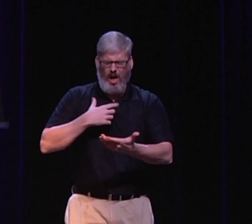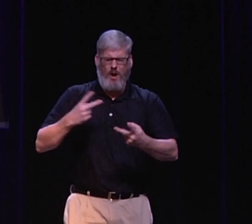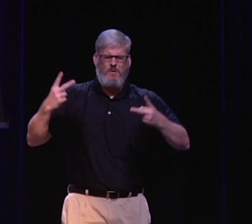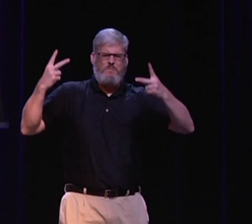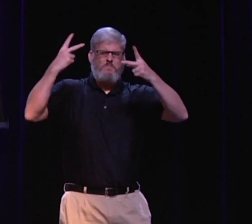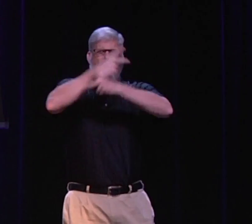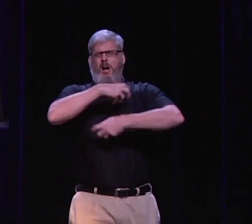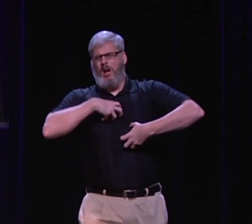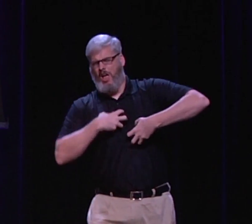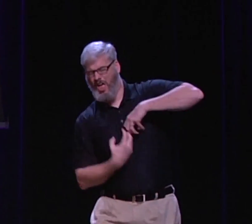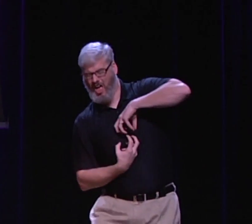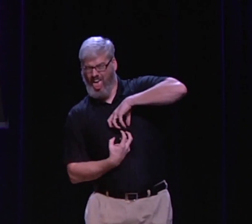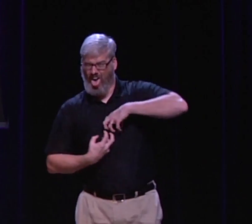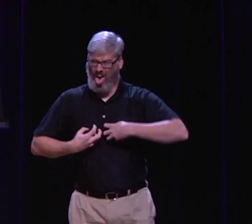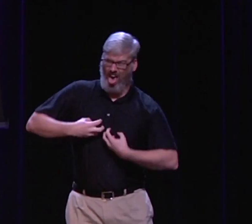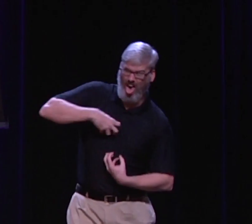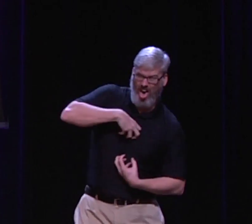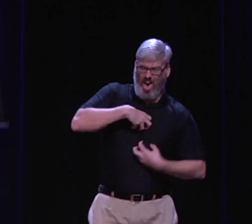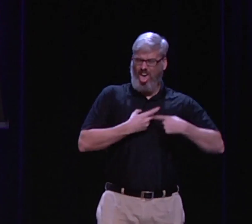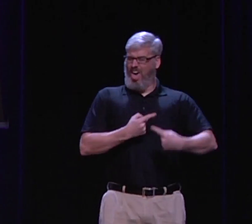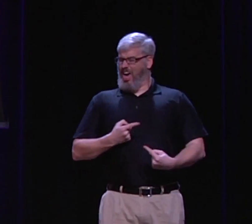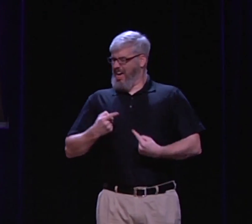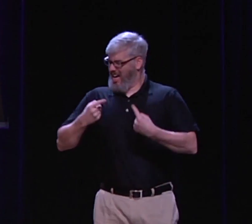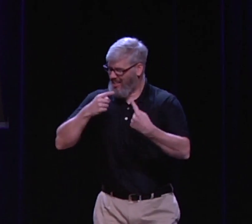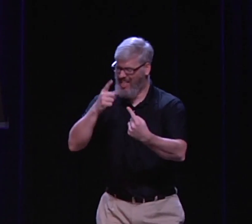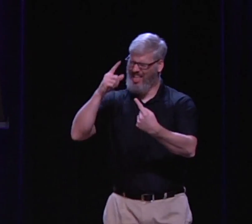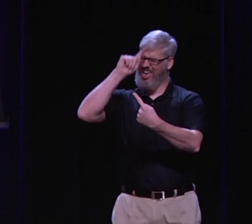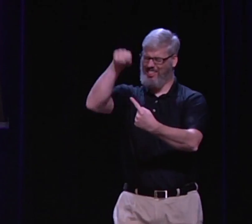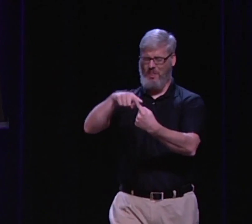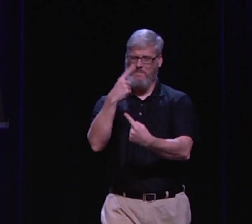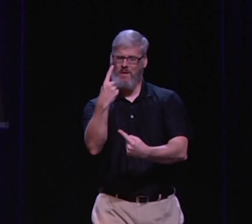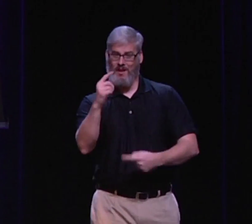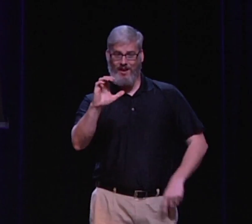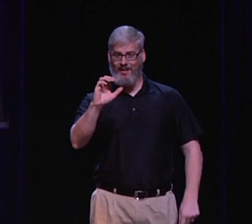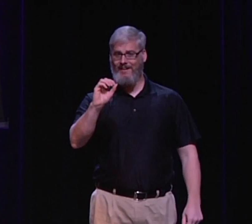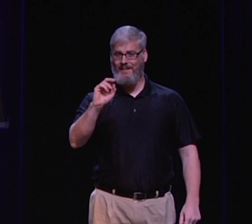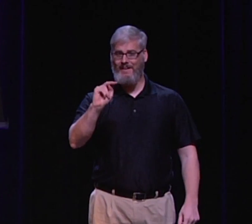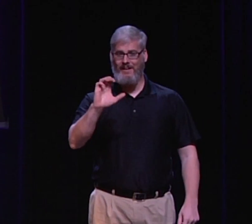in theology. And during my master's degree, I had this internal struggle, this,